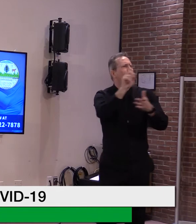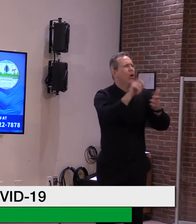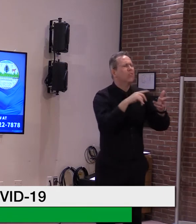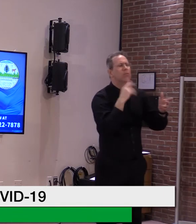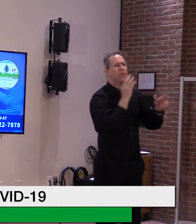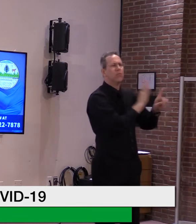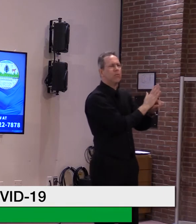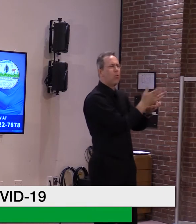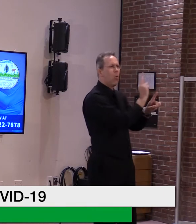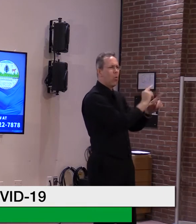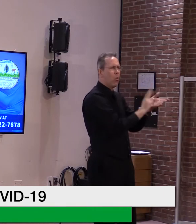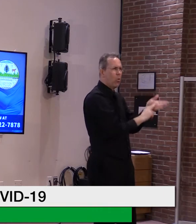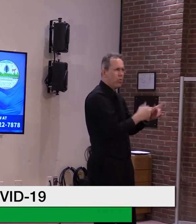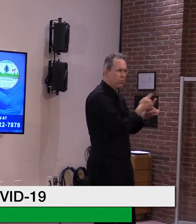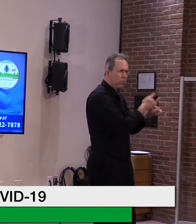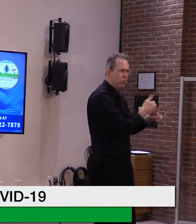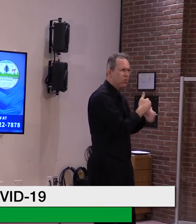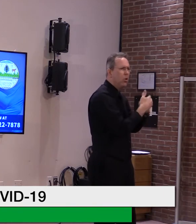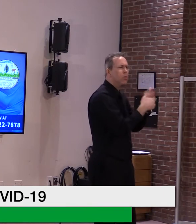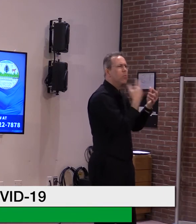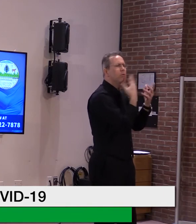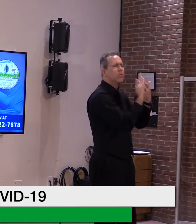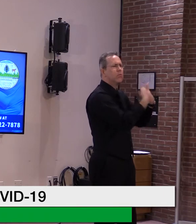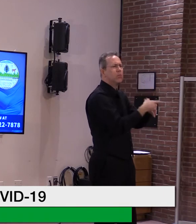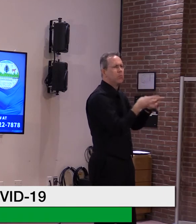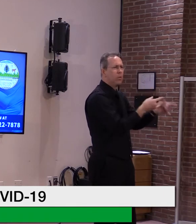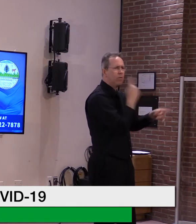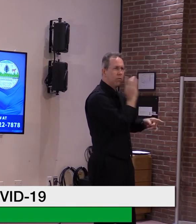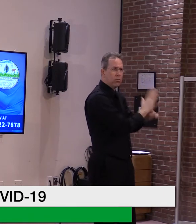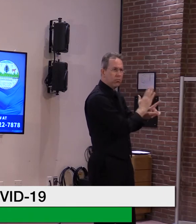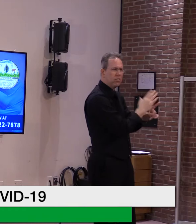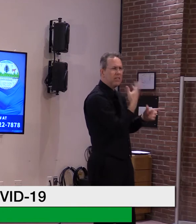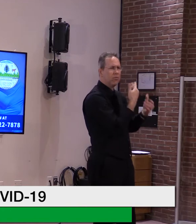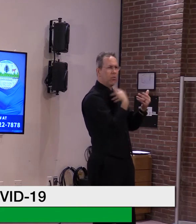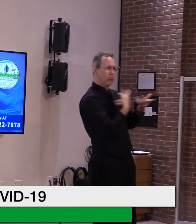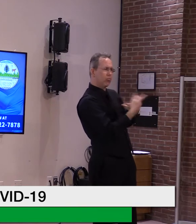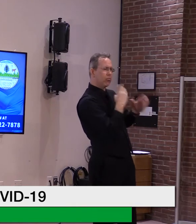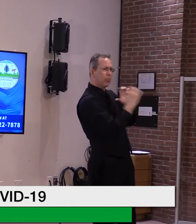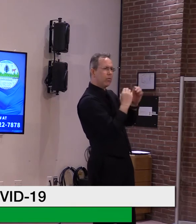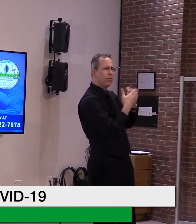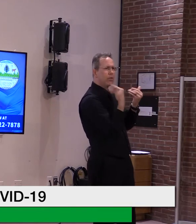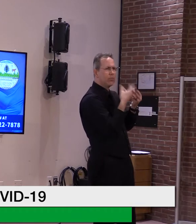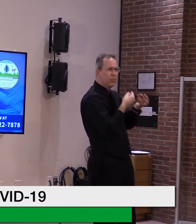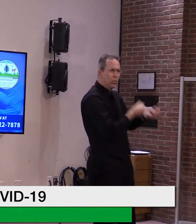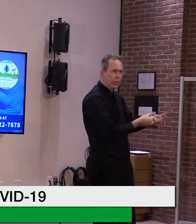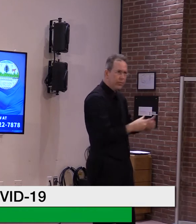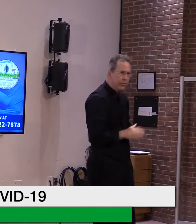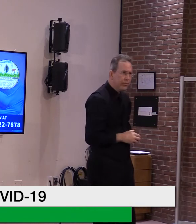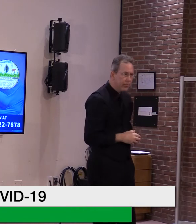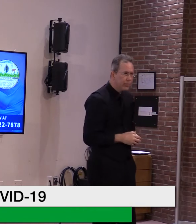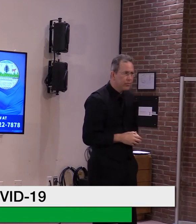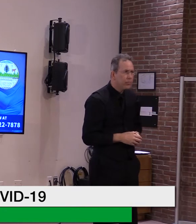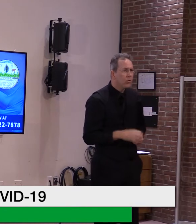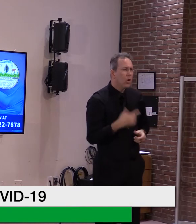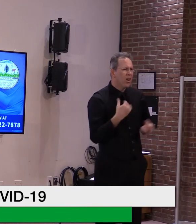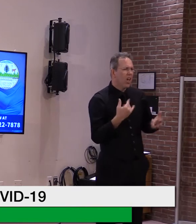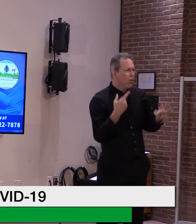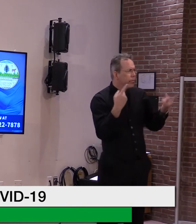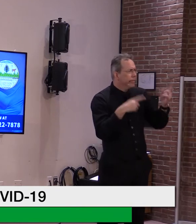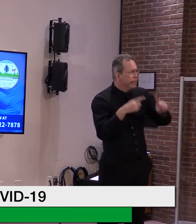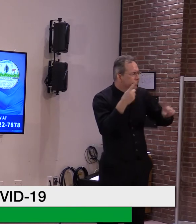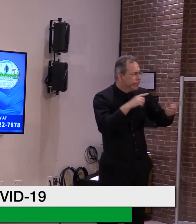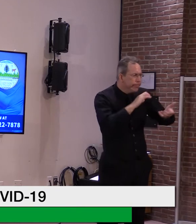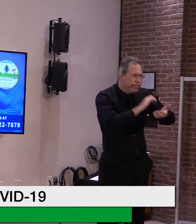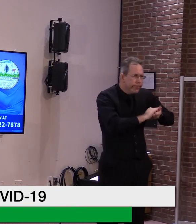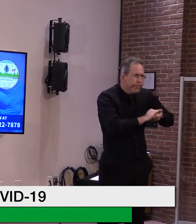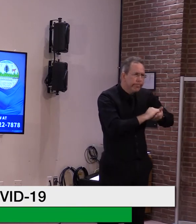next time they do this. Um, and we will continue to work out, uh, work with them, uh, as they move forward. I'm gonna ask